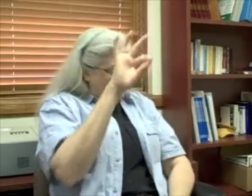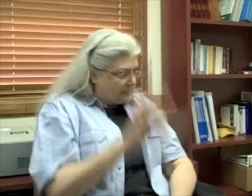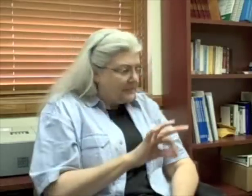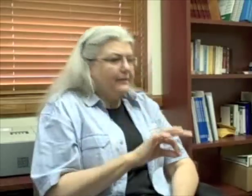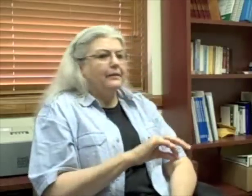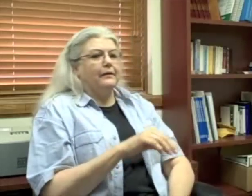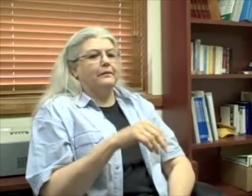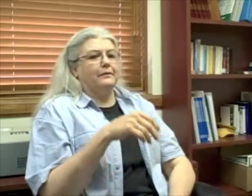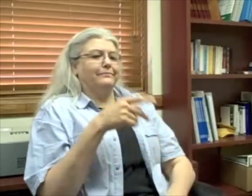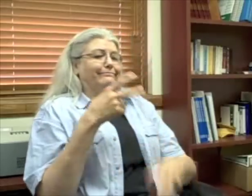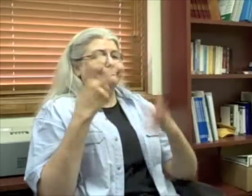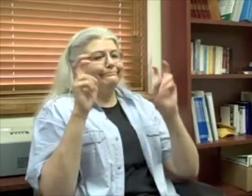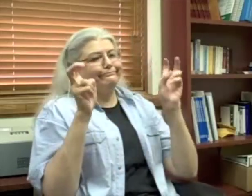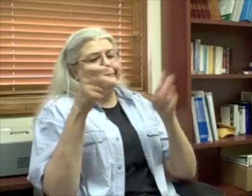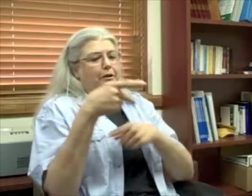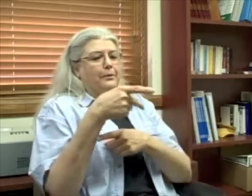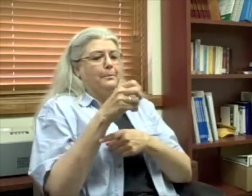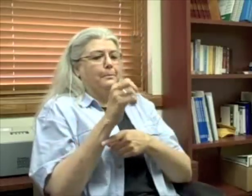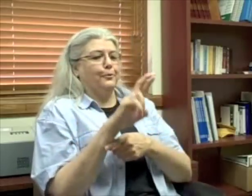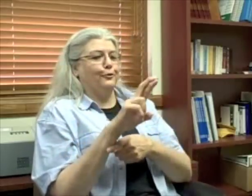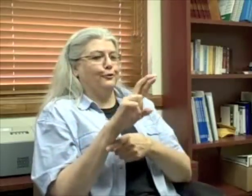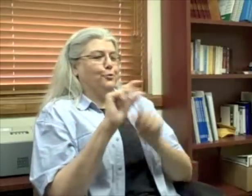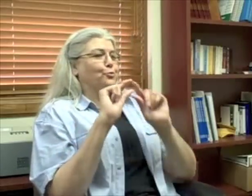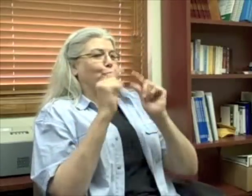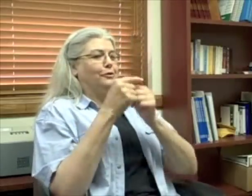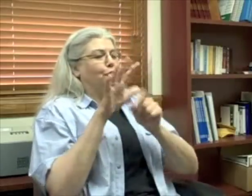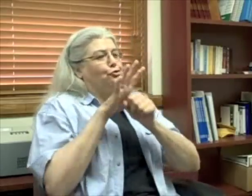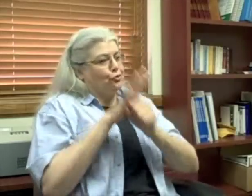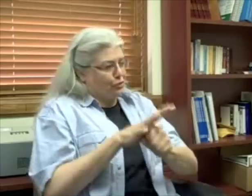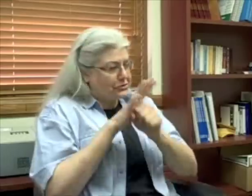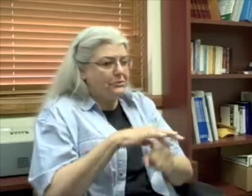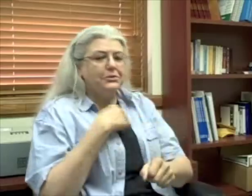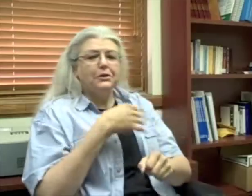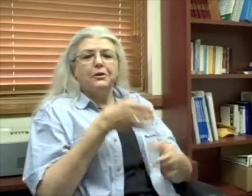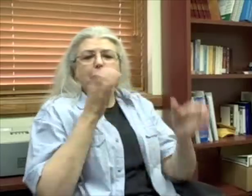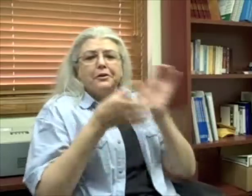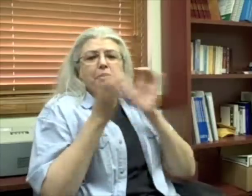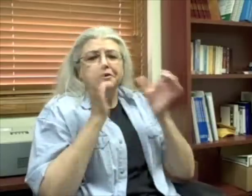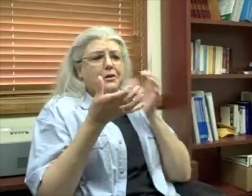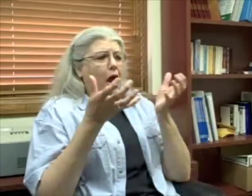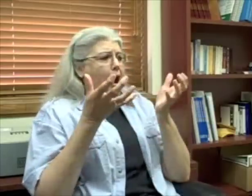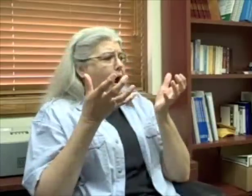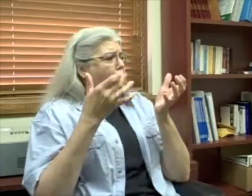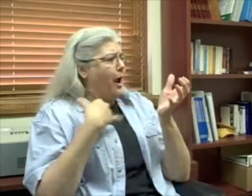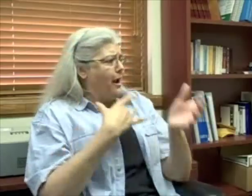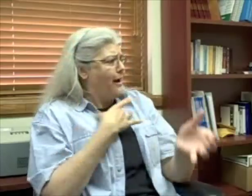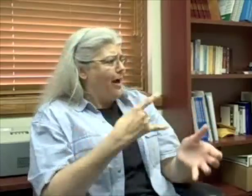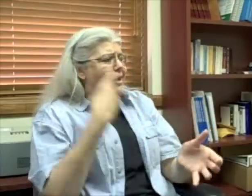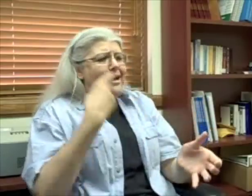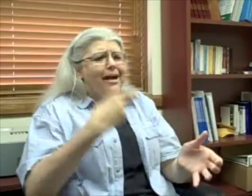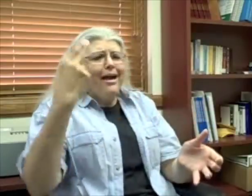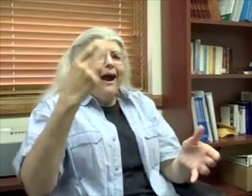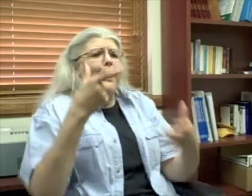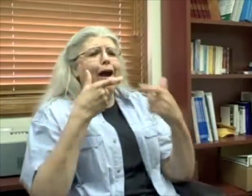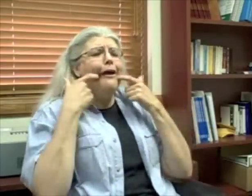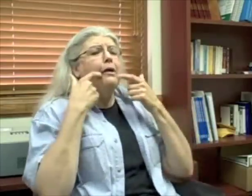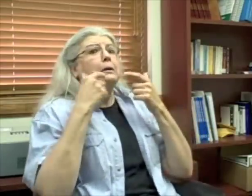it was because of peer pressure. I was just drinking. I liked the feeling of being high. I didn't think that I was